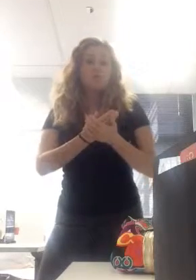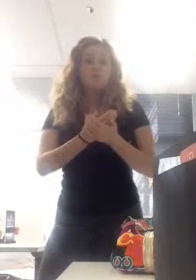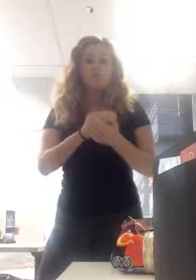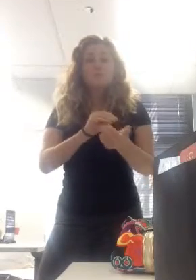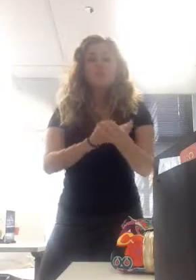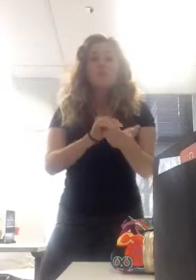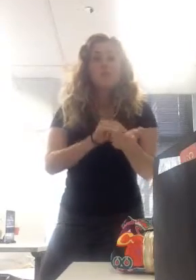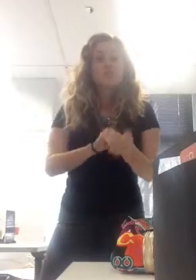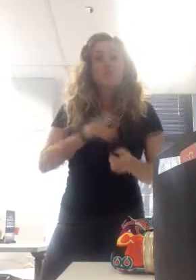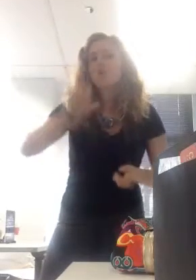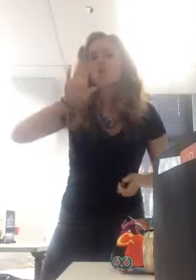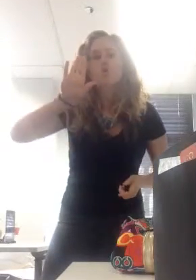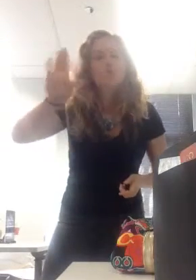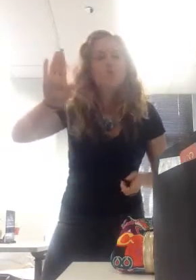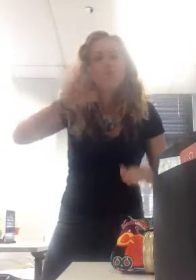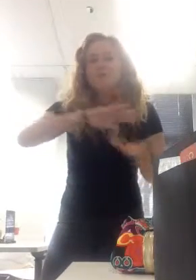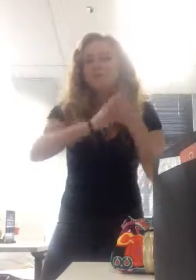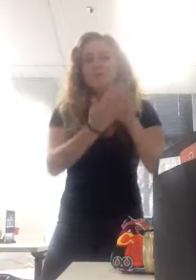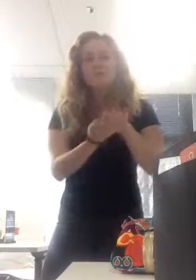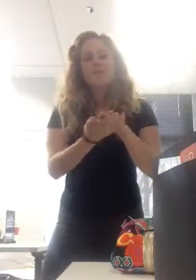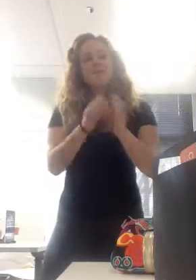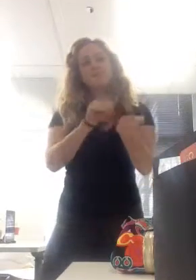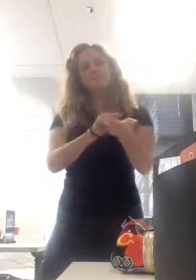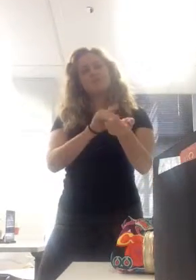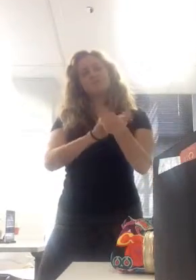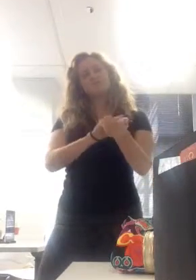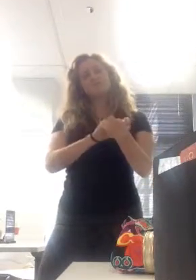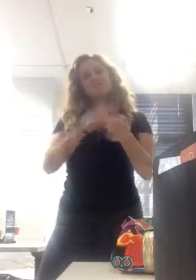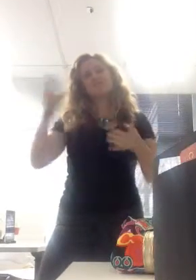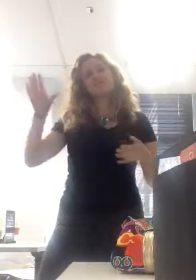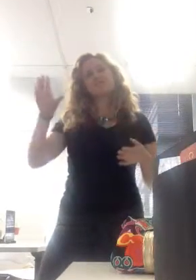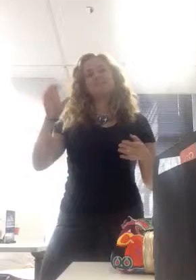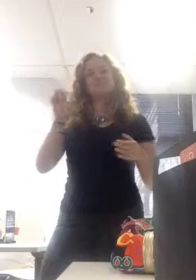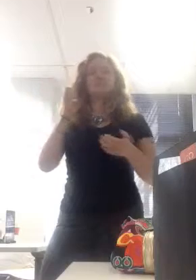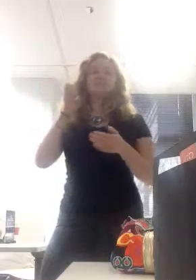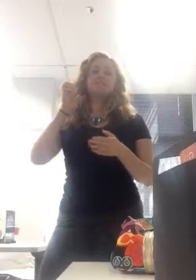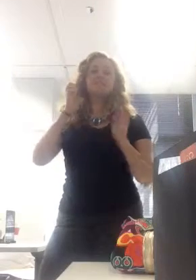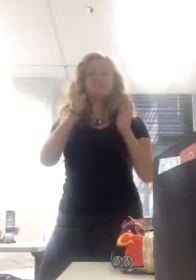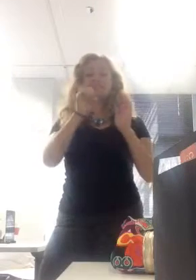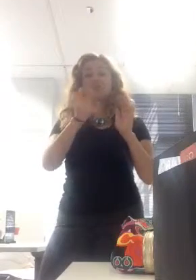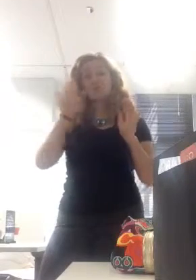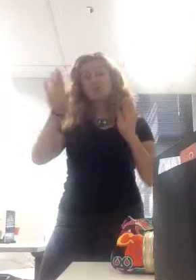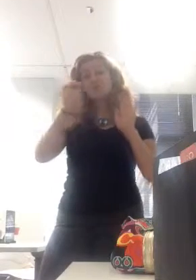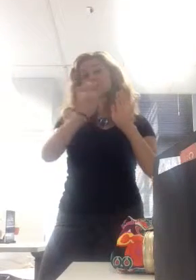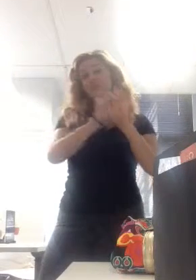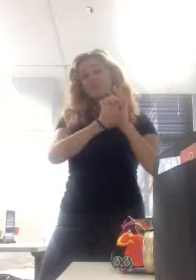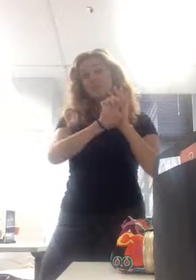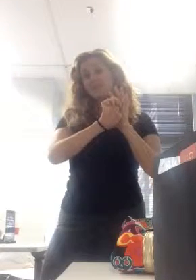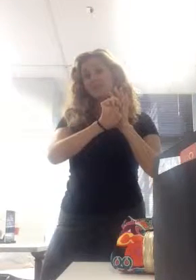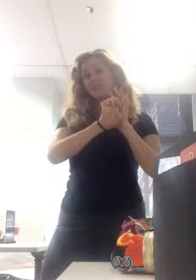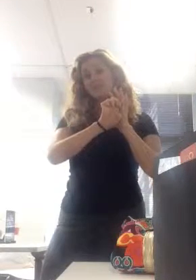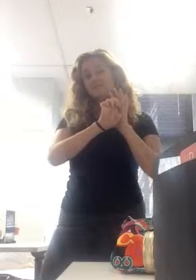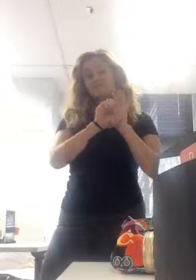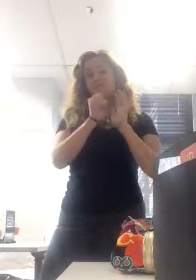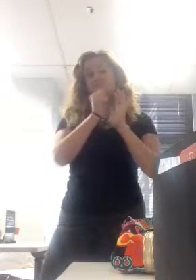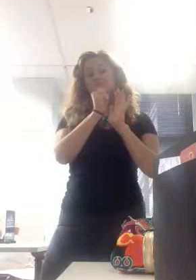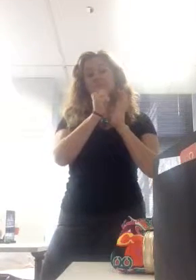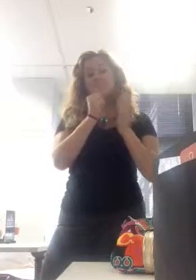completely controls the economy, including what jobs people do. Alright, let's